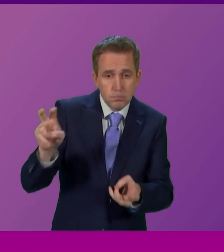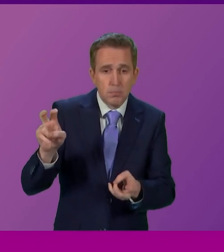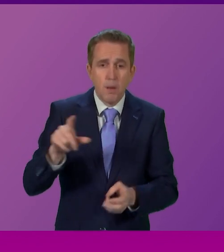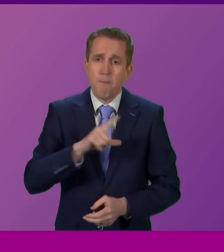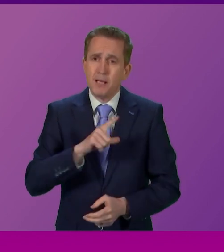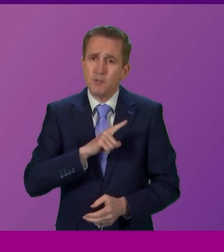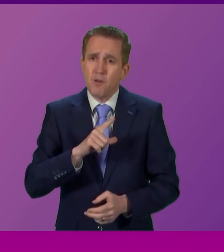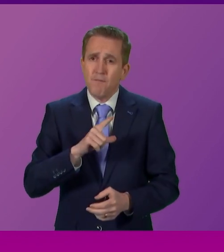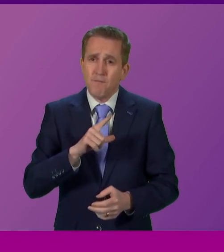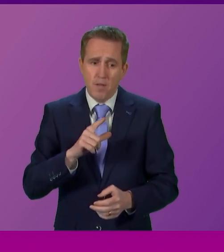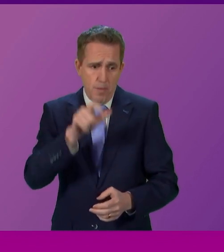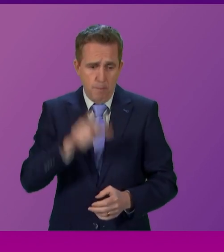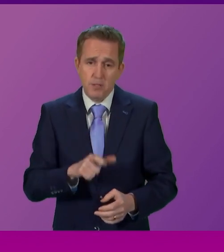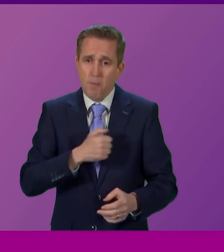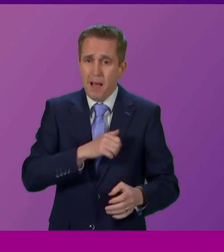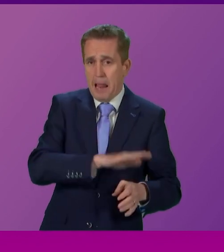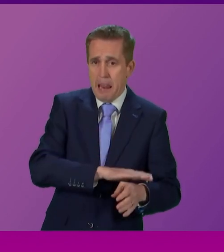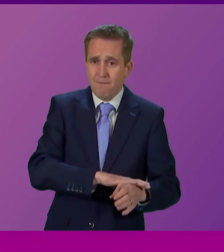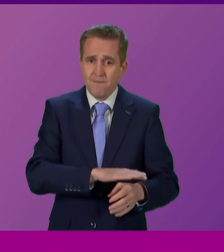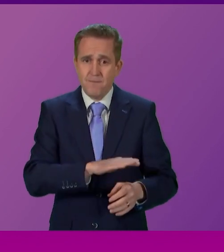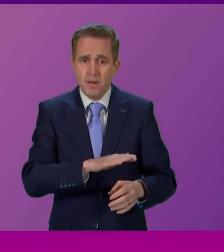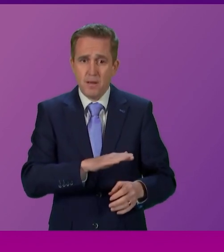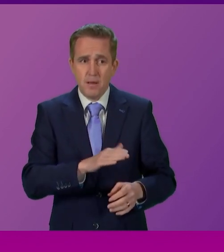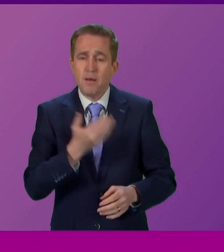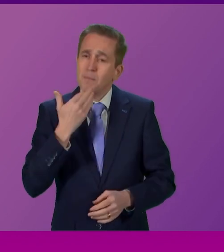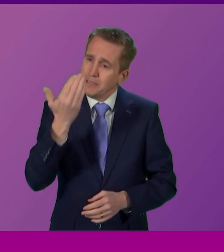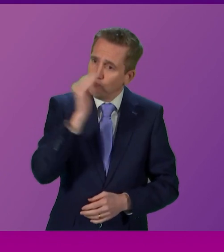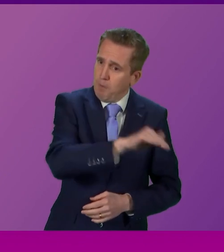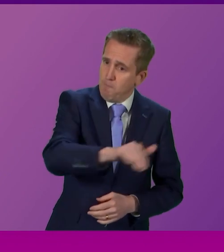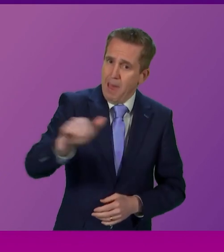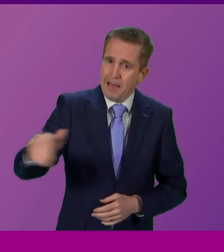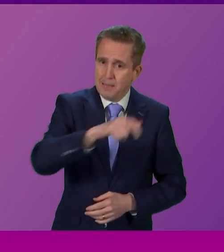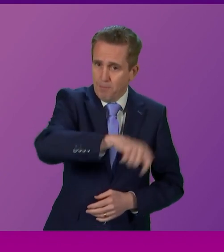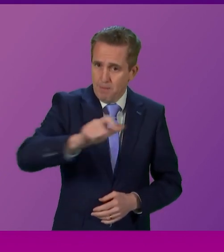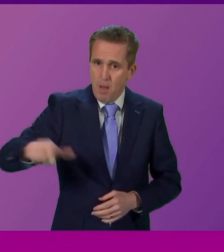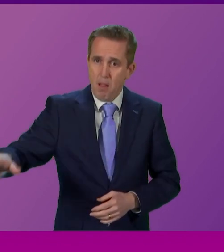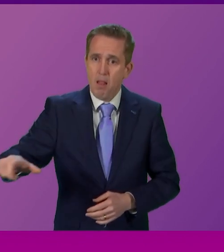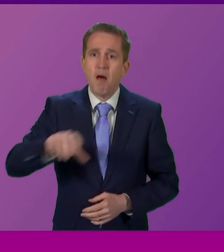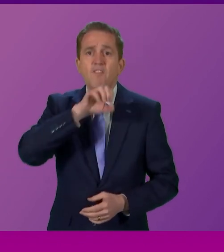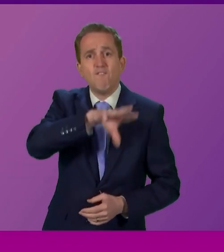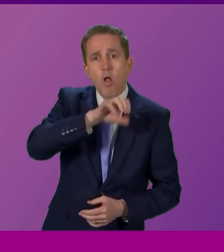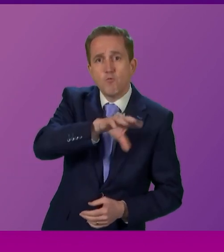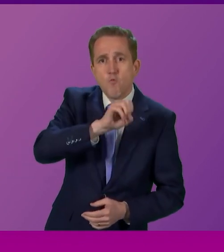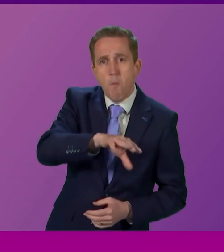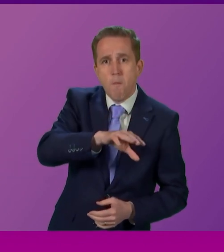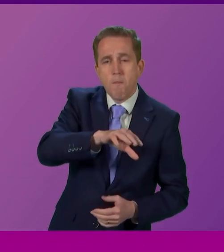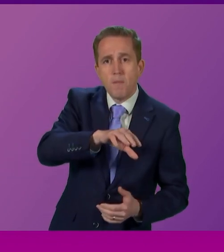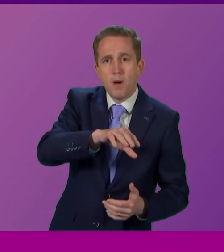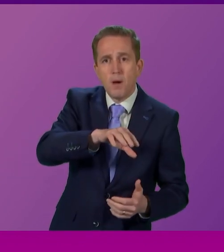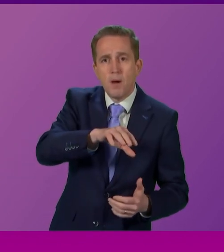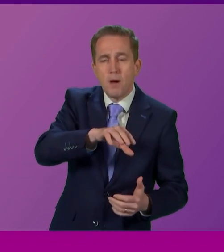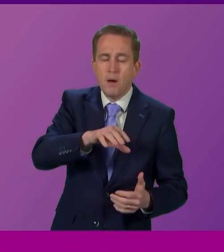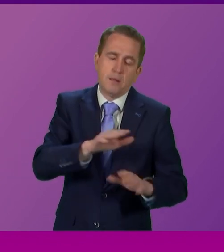member to my left. And I wonder if you could remind people of the volume that some people are using